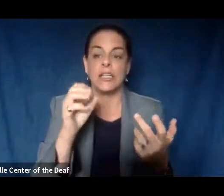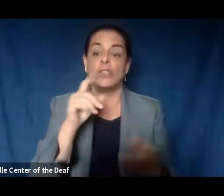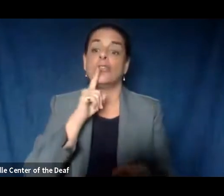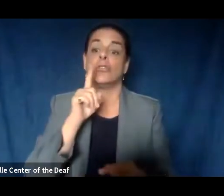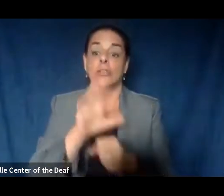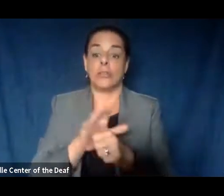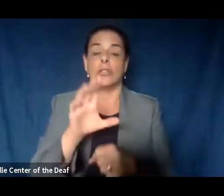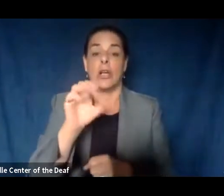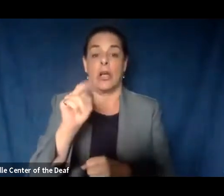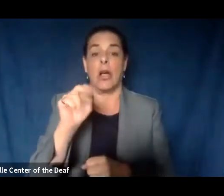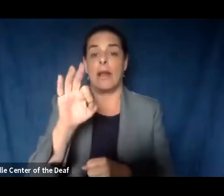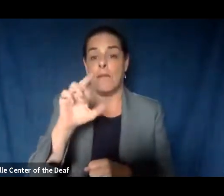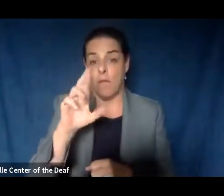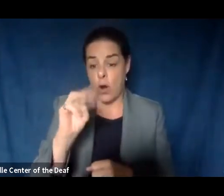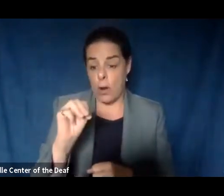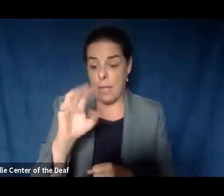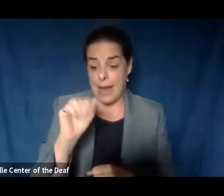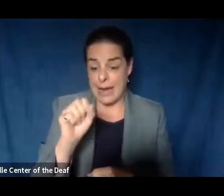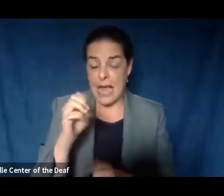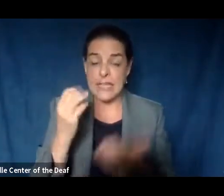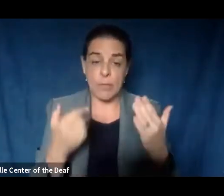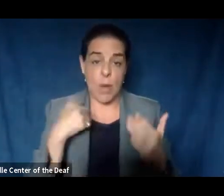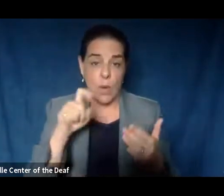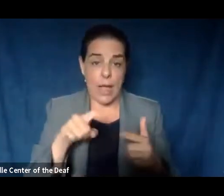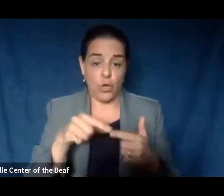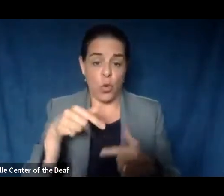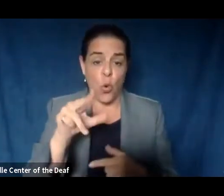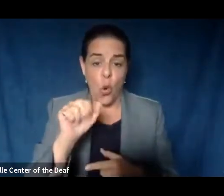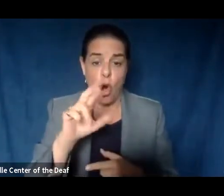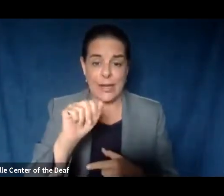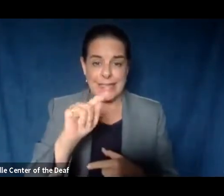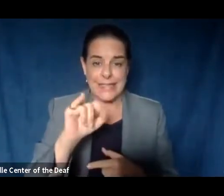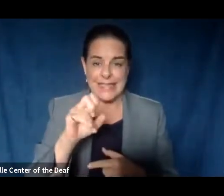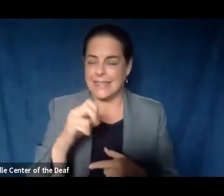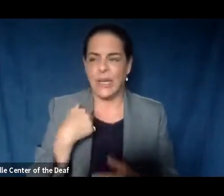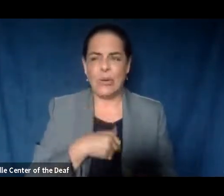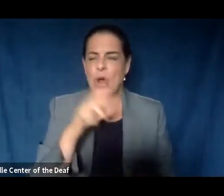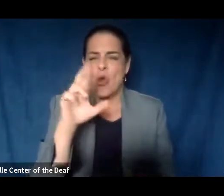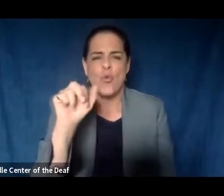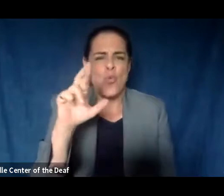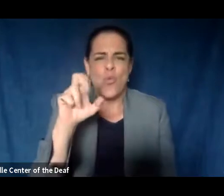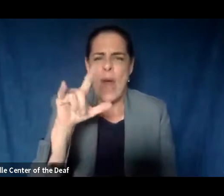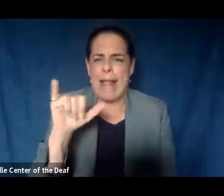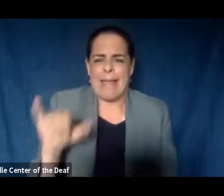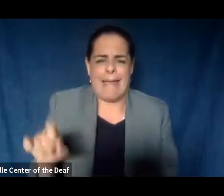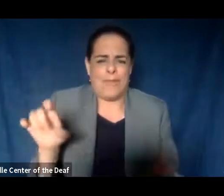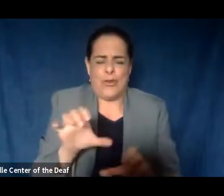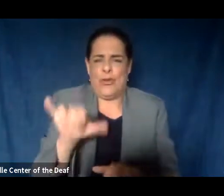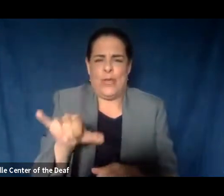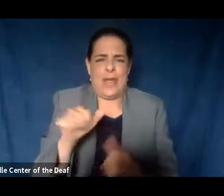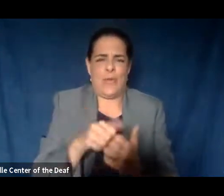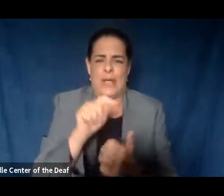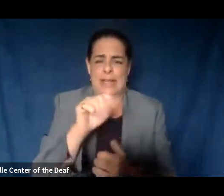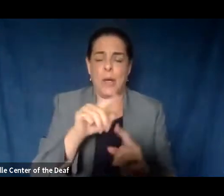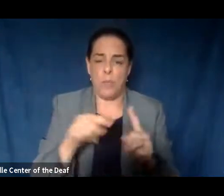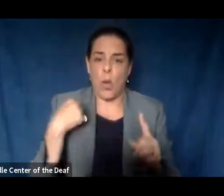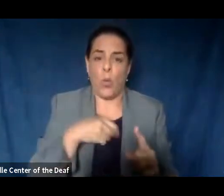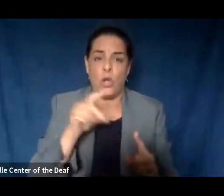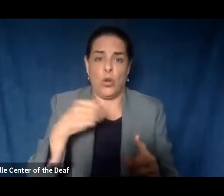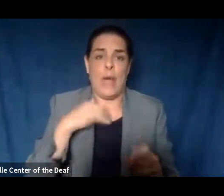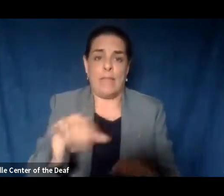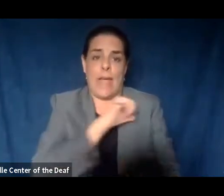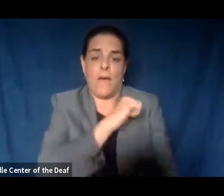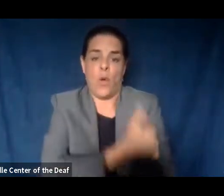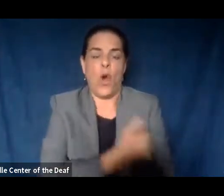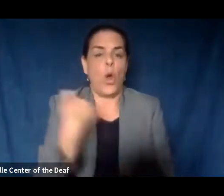would be somebody we might have to court order. We haven't had to do that. We rarely have to do that with TB cases. But we do have that authority. We do not take it